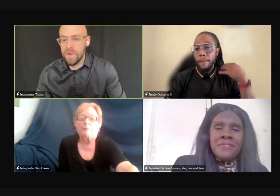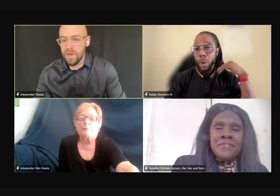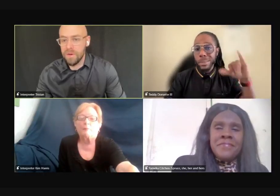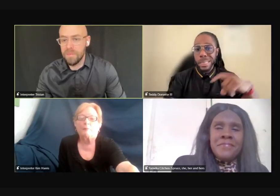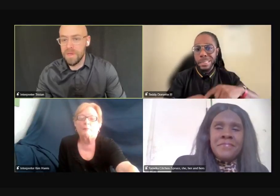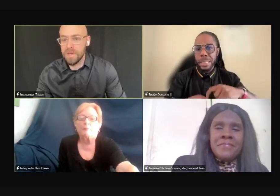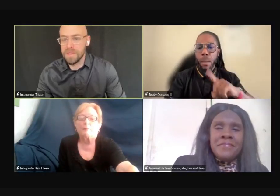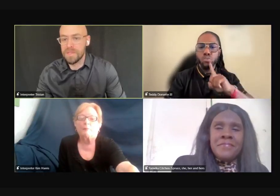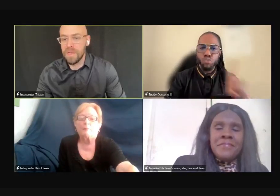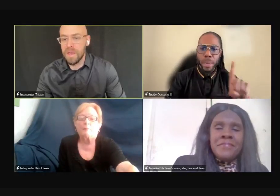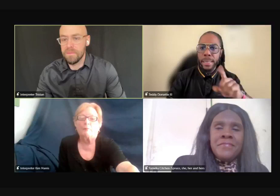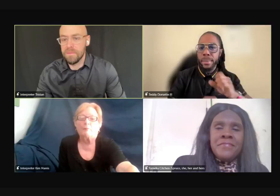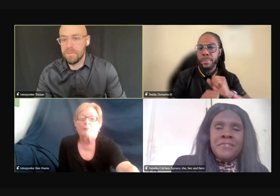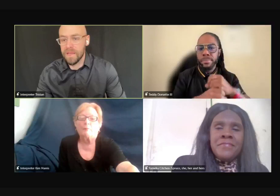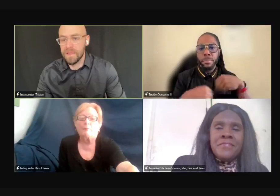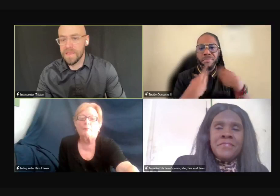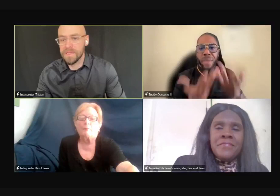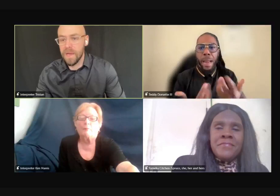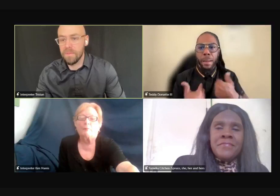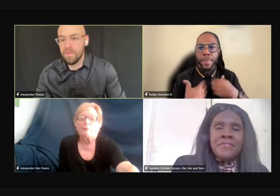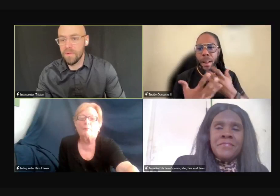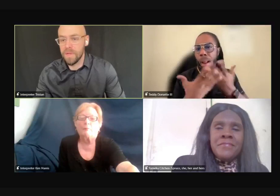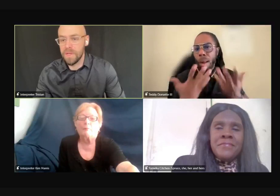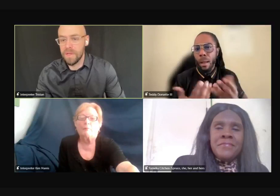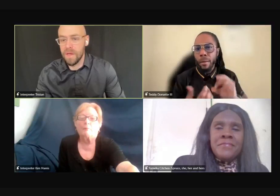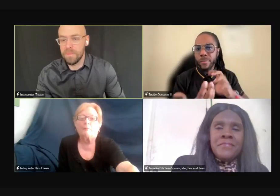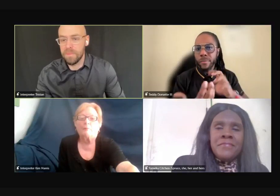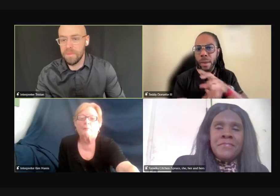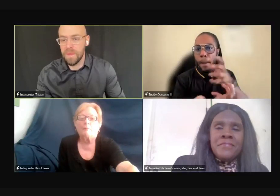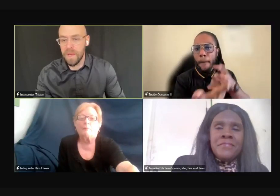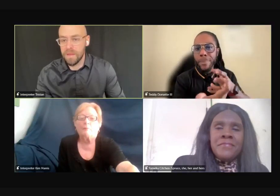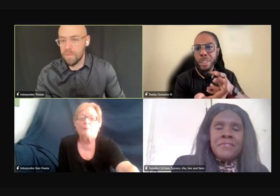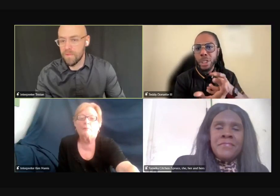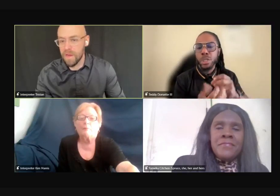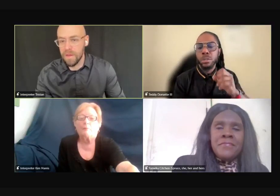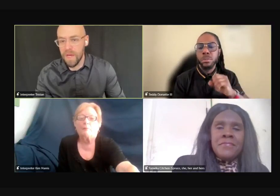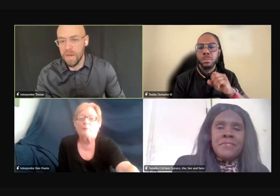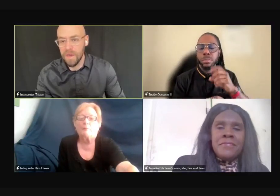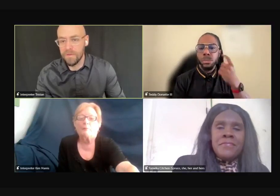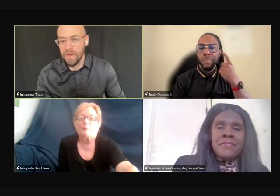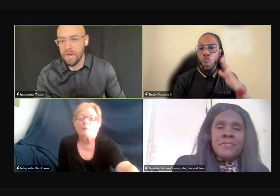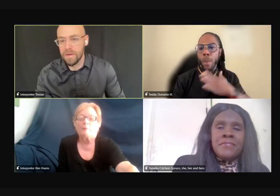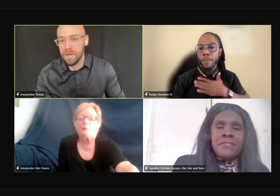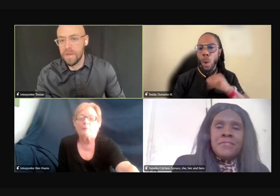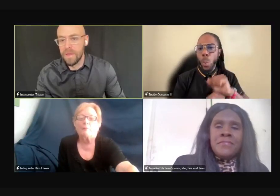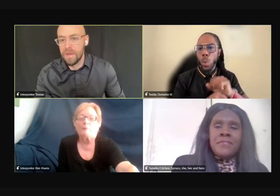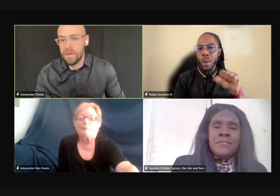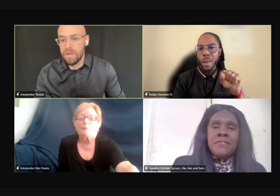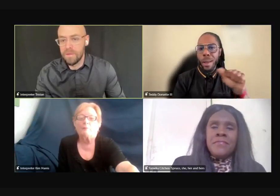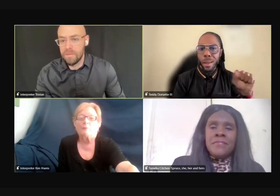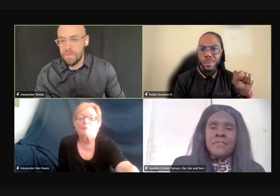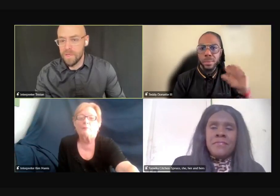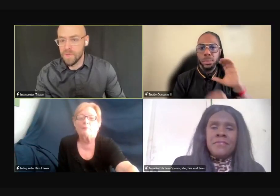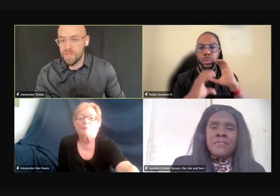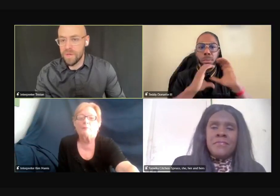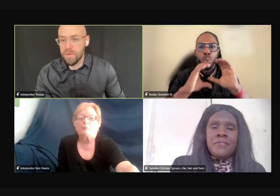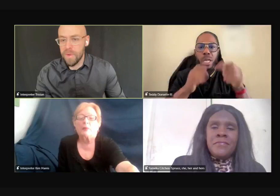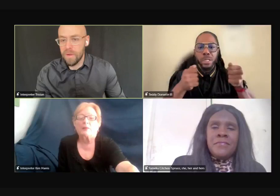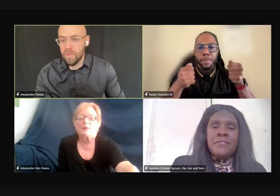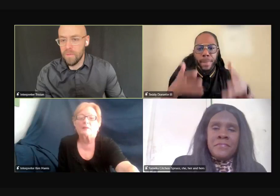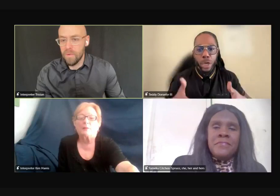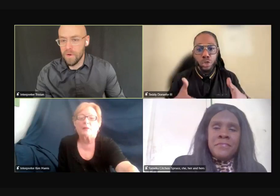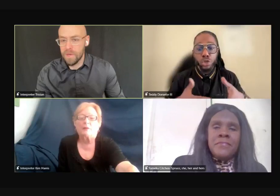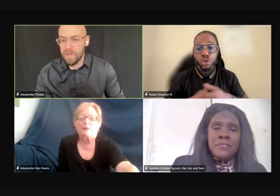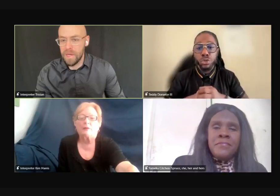career because back at that time, really, they provided a lot of mentorship